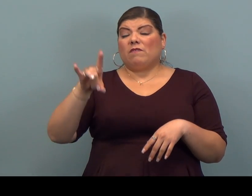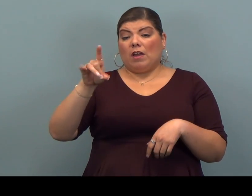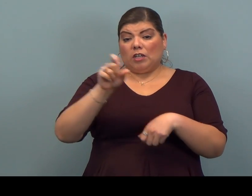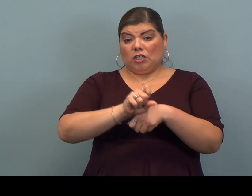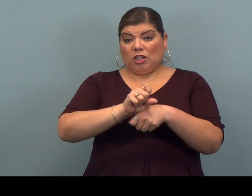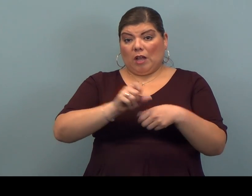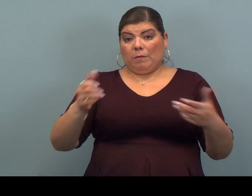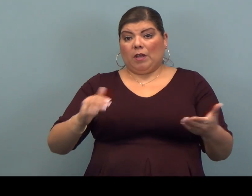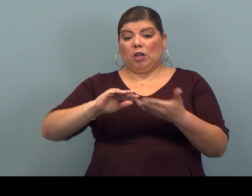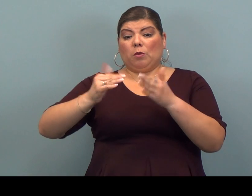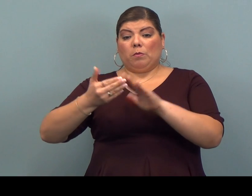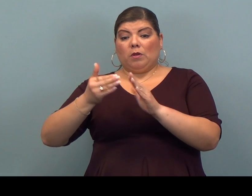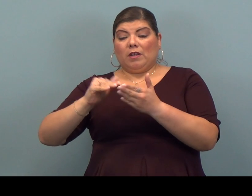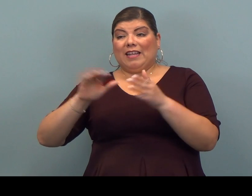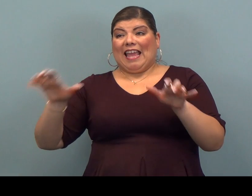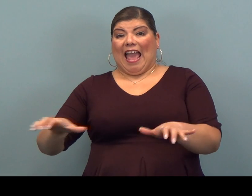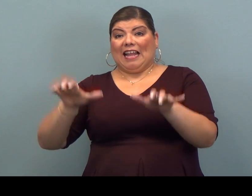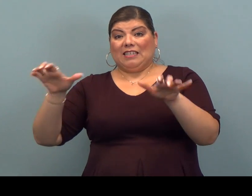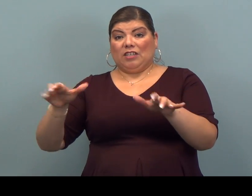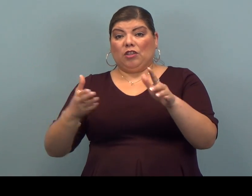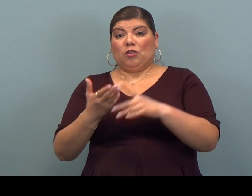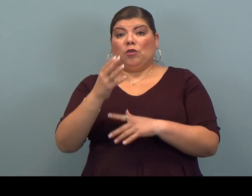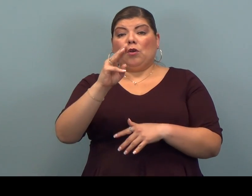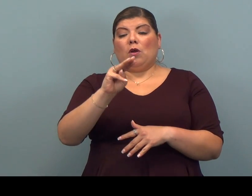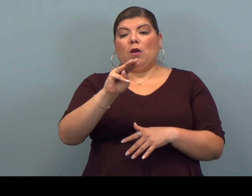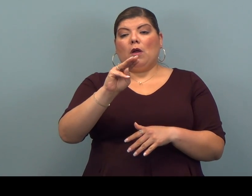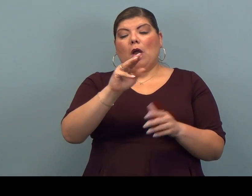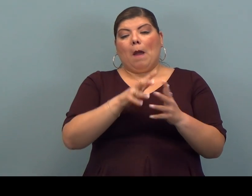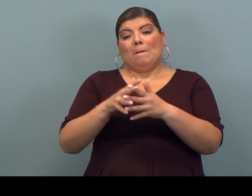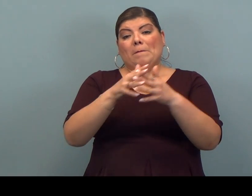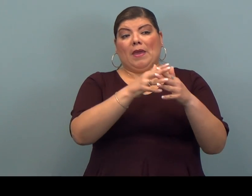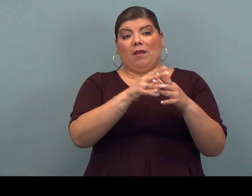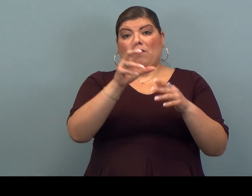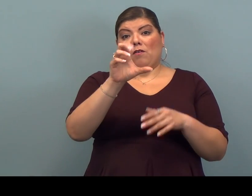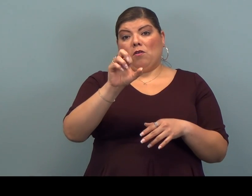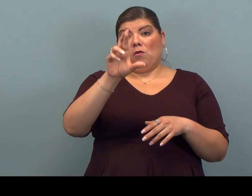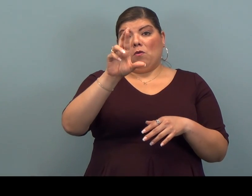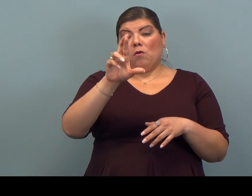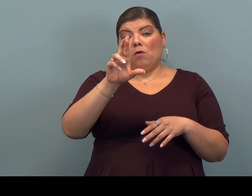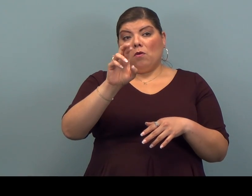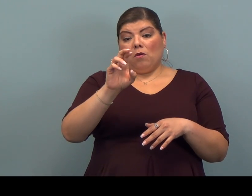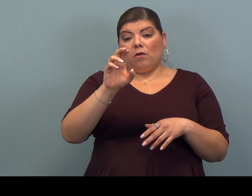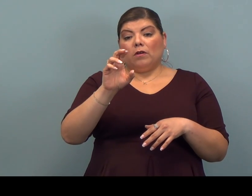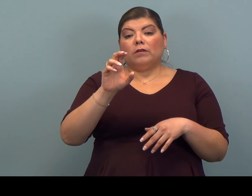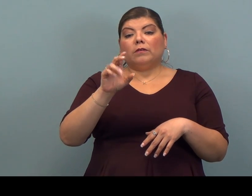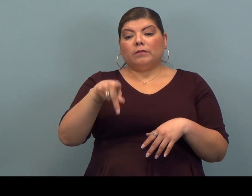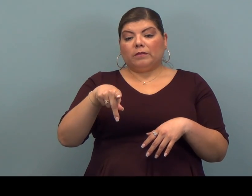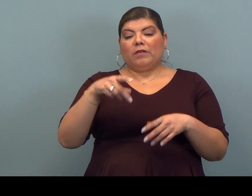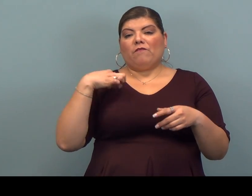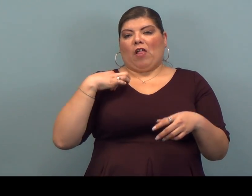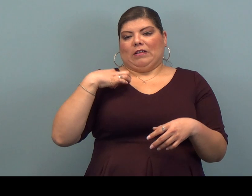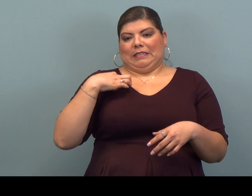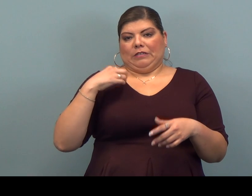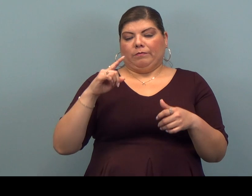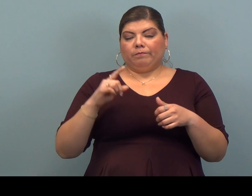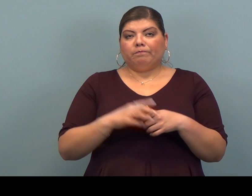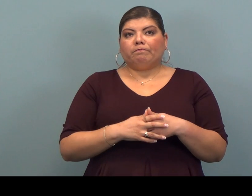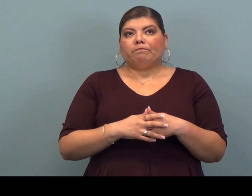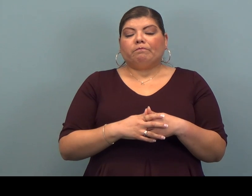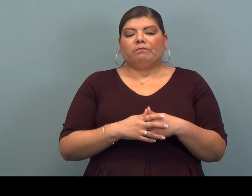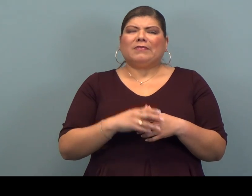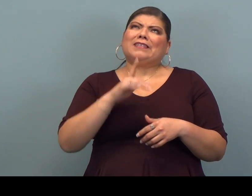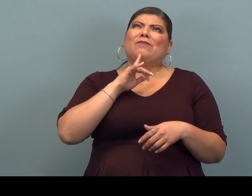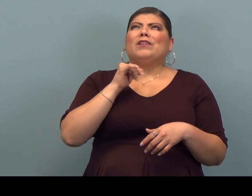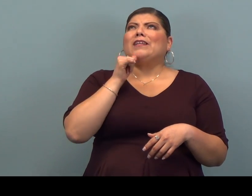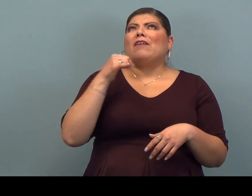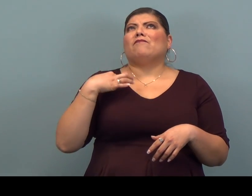job here at Community Action Duluth through the AmeriCorps program. So that means I first came to Community Action as an AmeriCorps volunteer. Well,